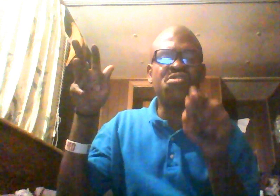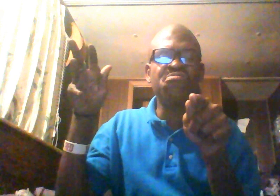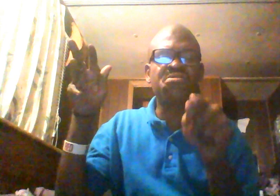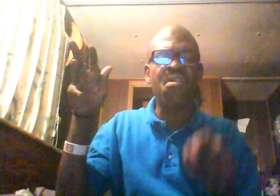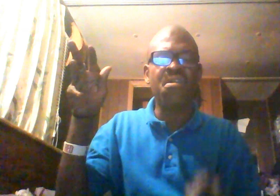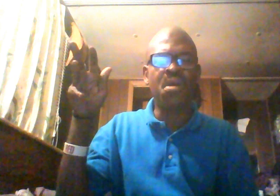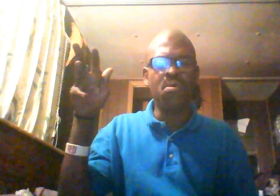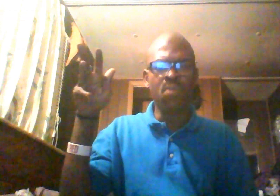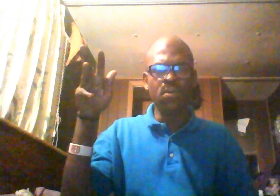you started, hoe.